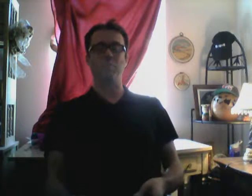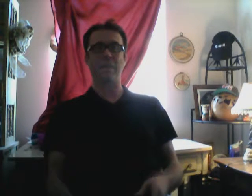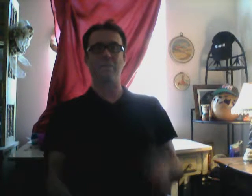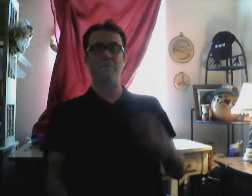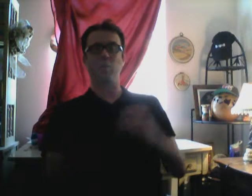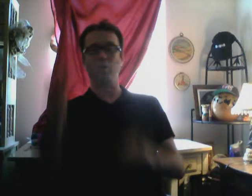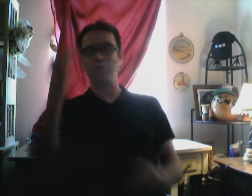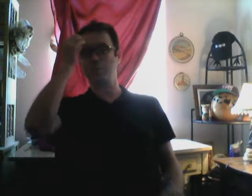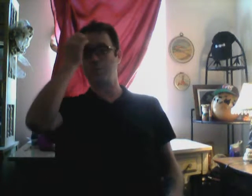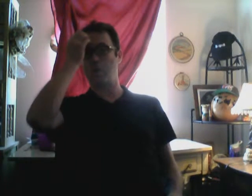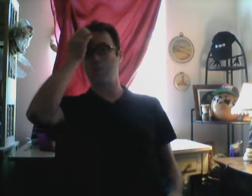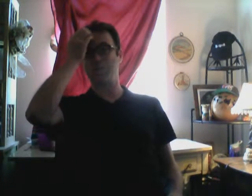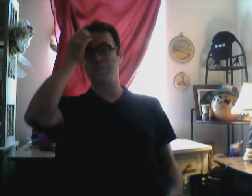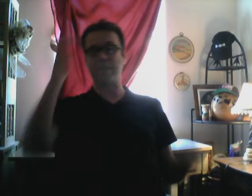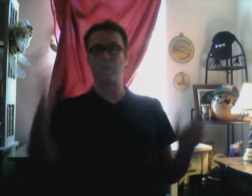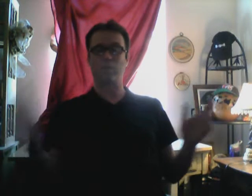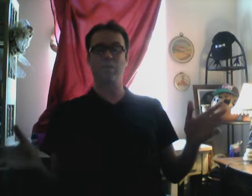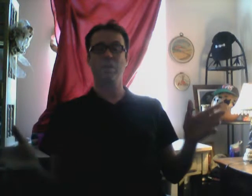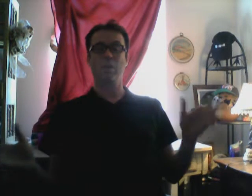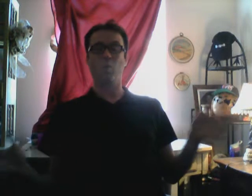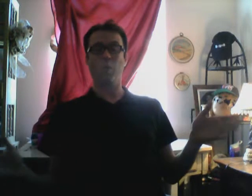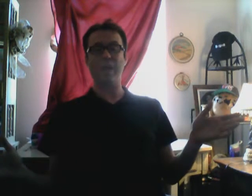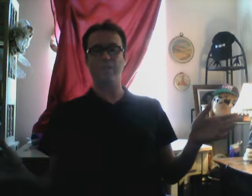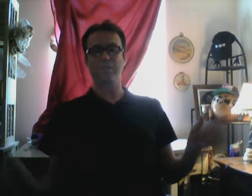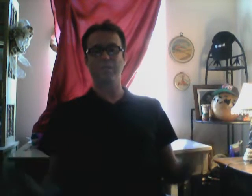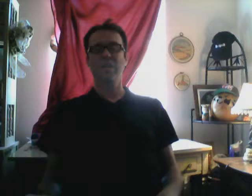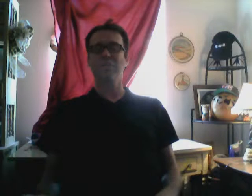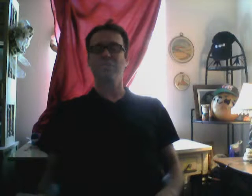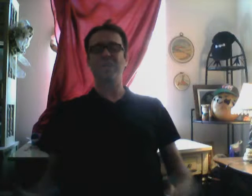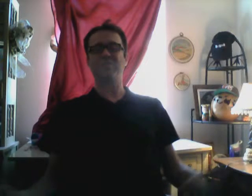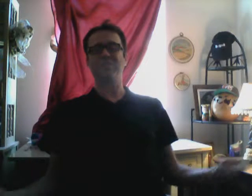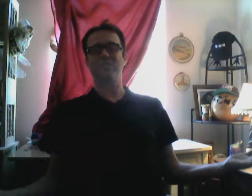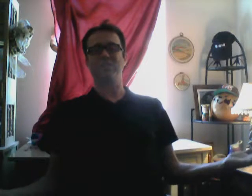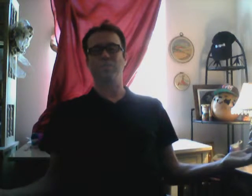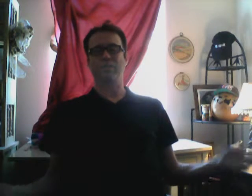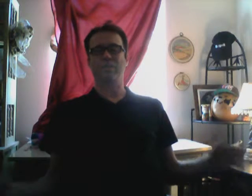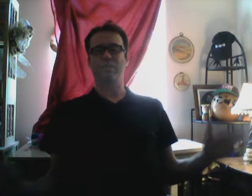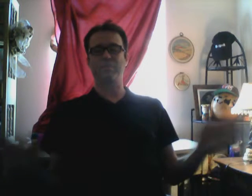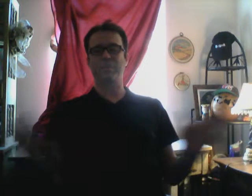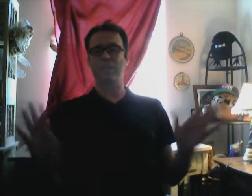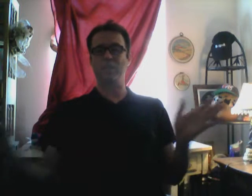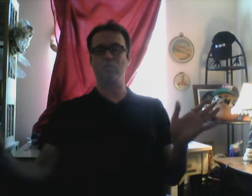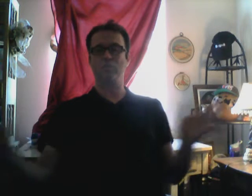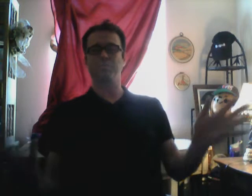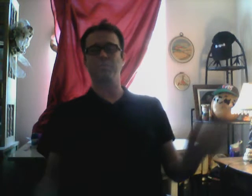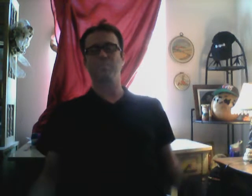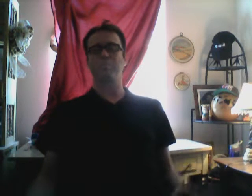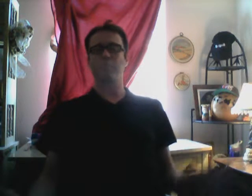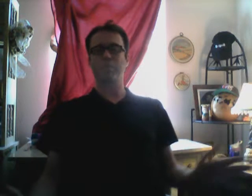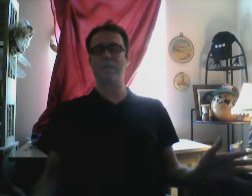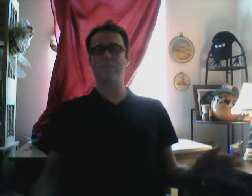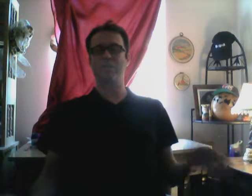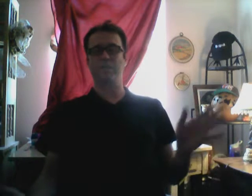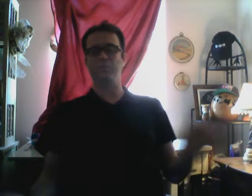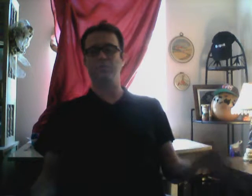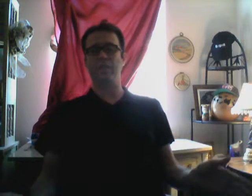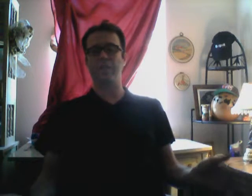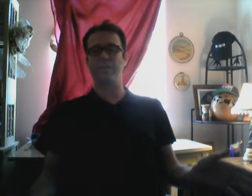my wounds are sacred or well. So, they don't need to do it. They, they use protection, they use layers.